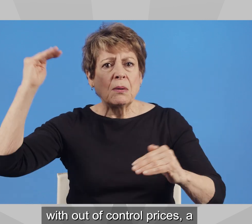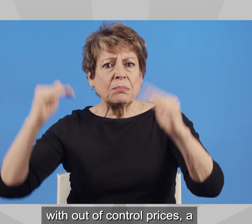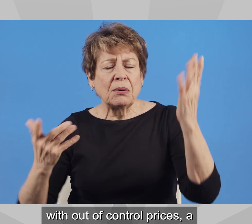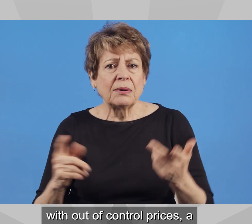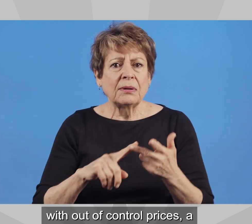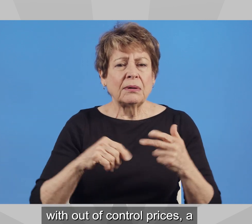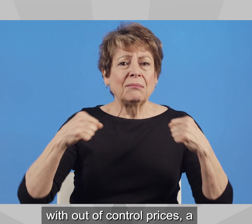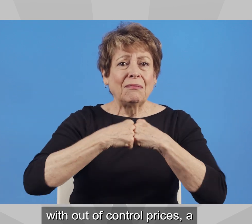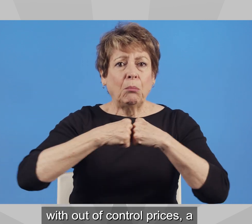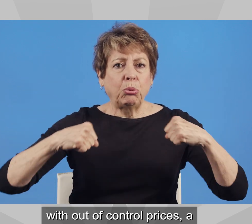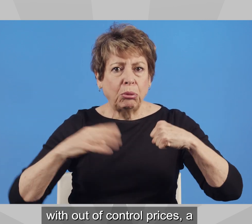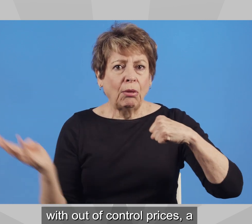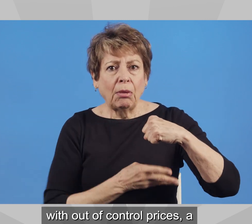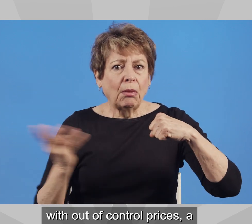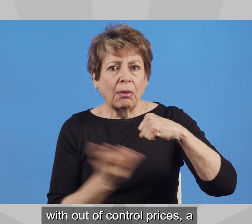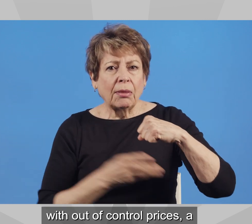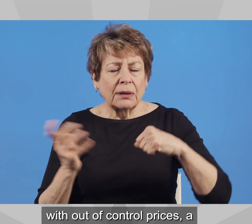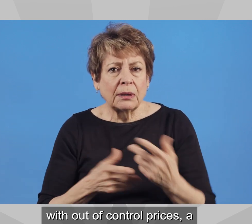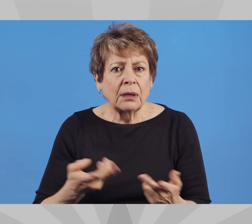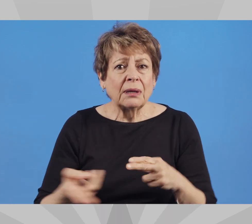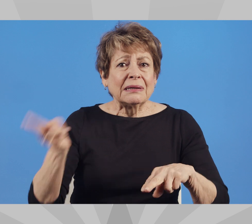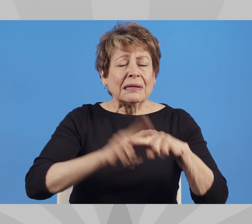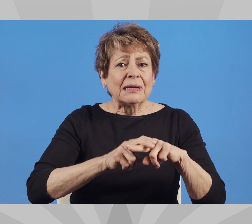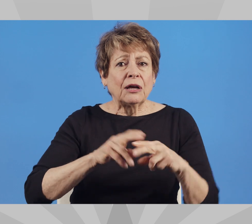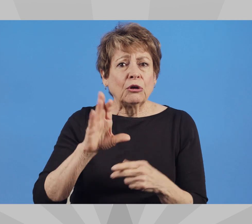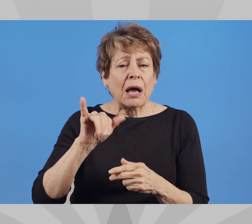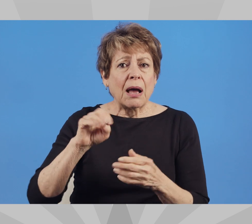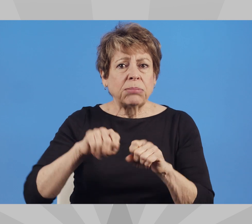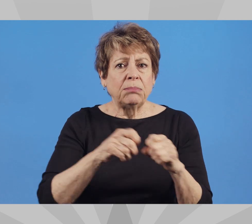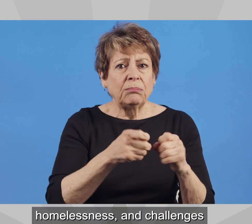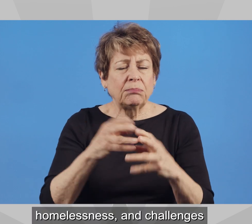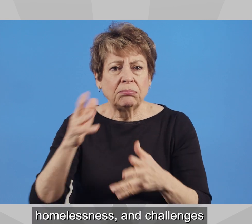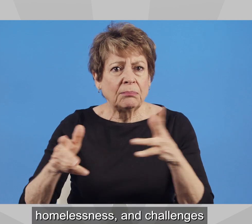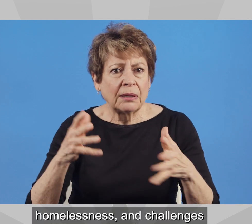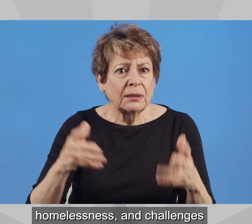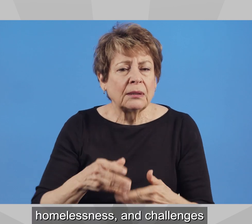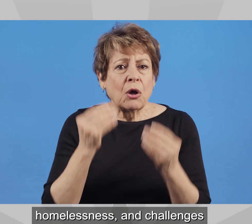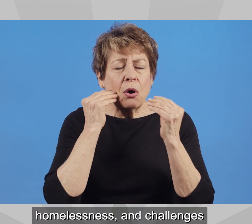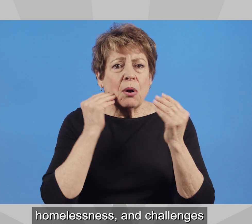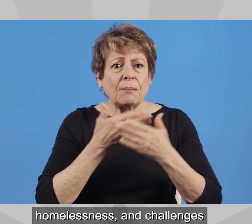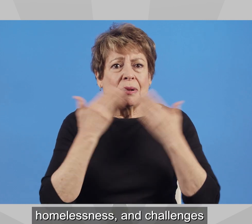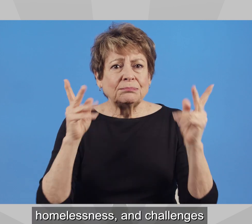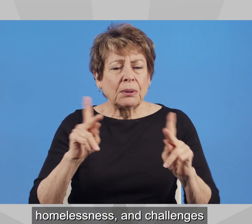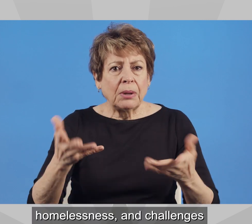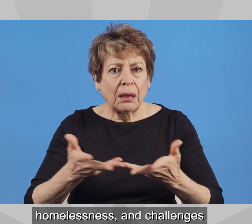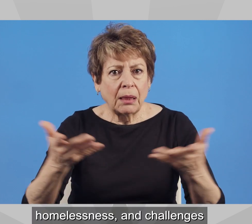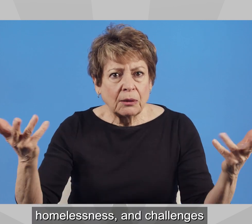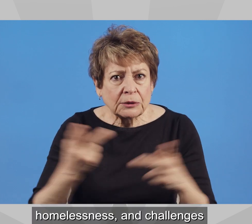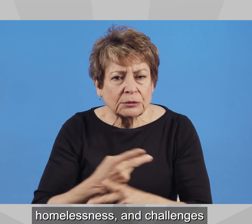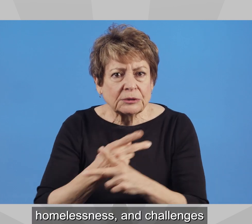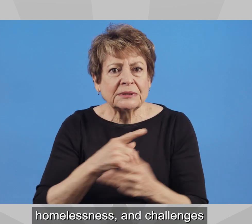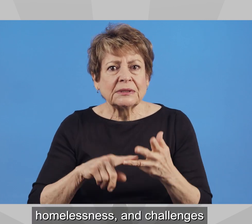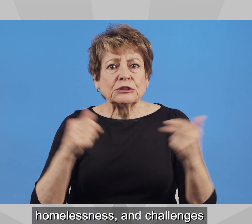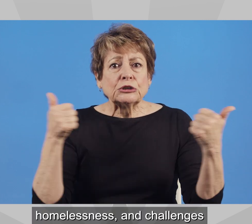a broken border, a rising crime, homelessness, and